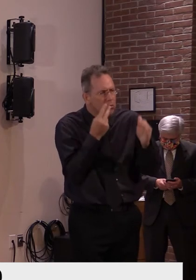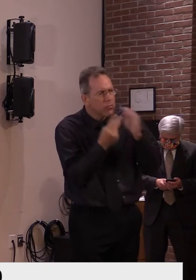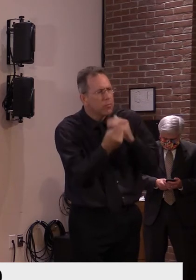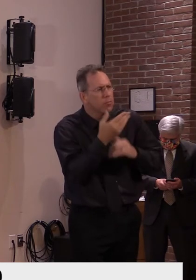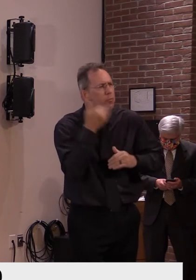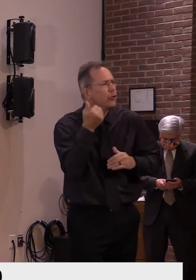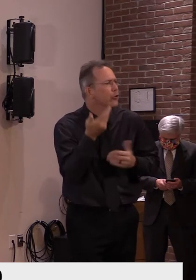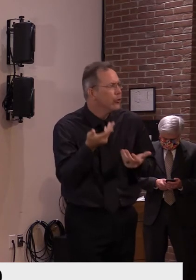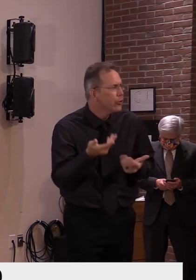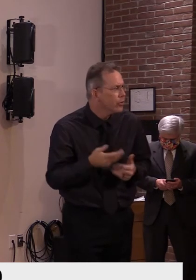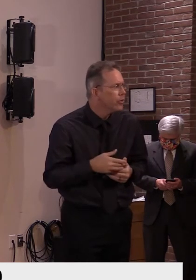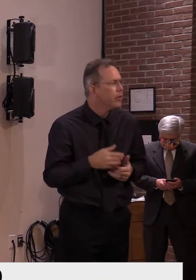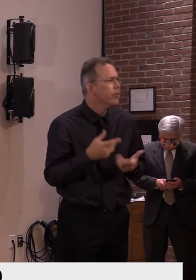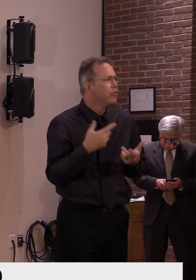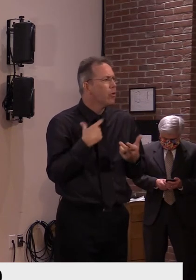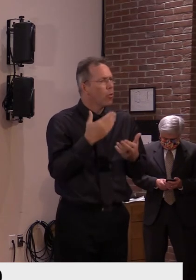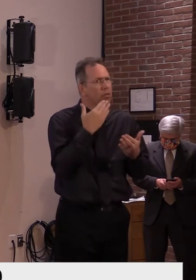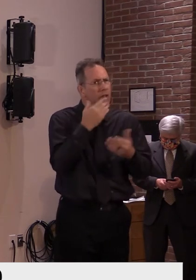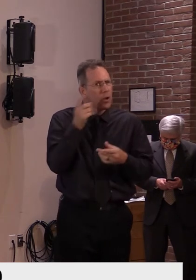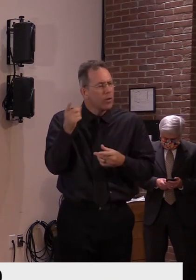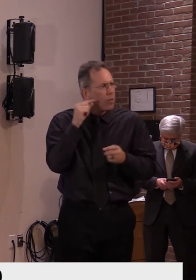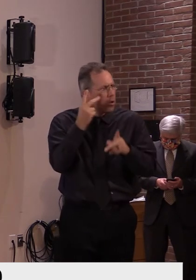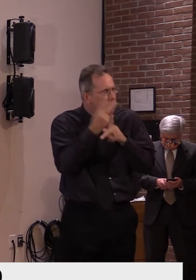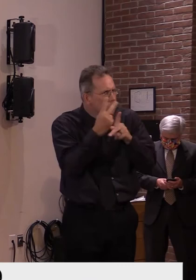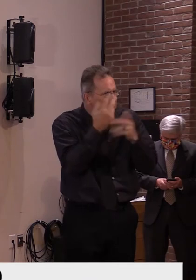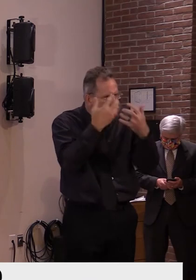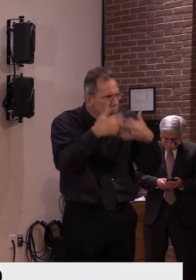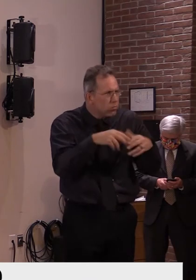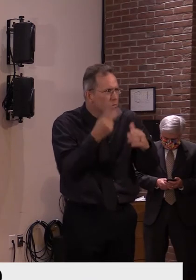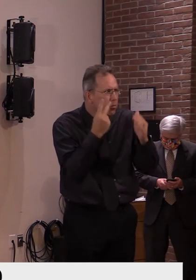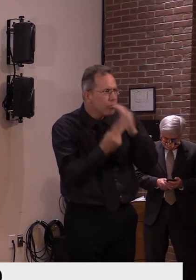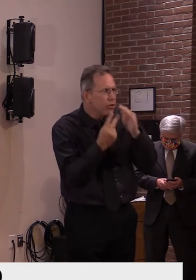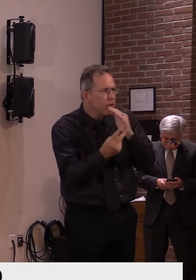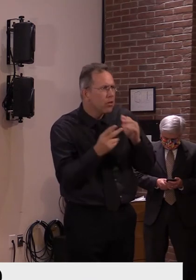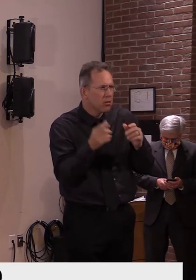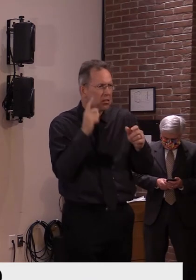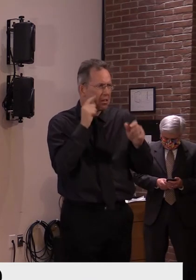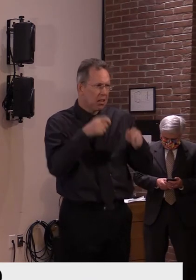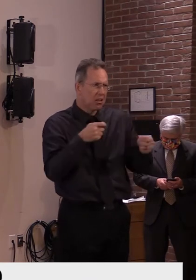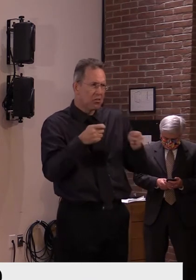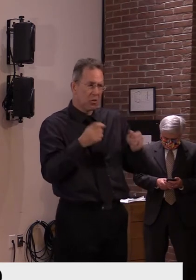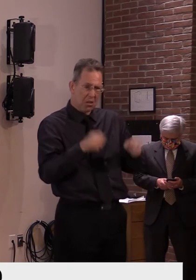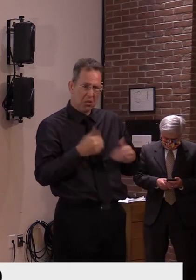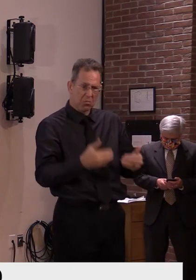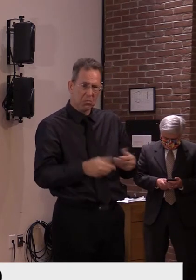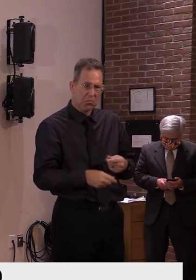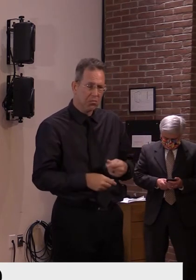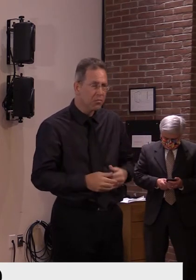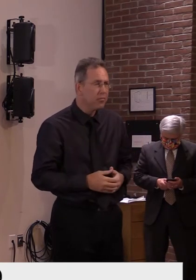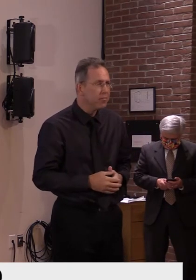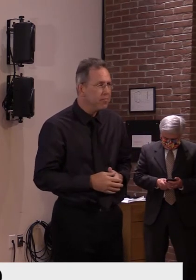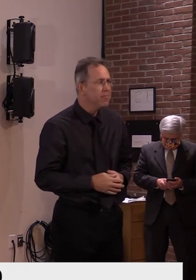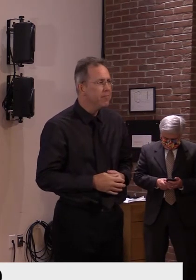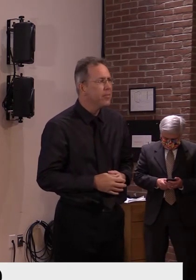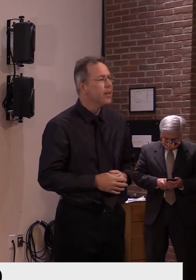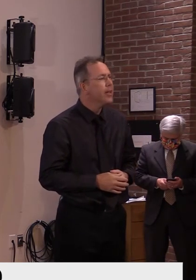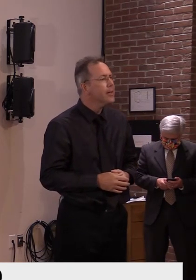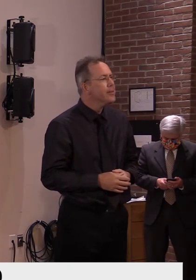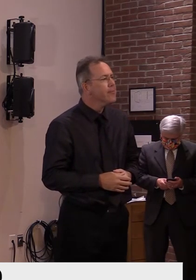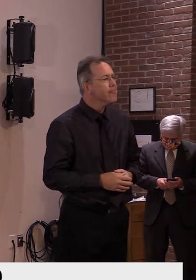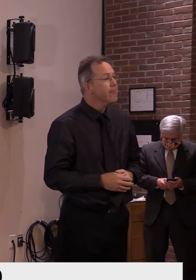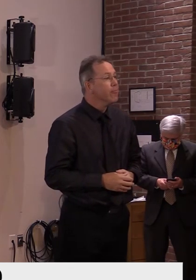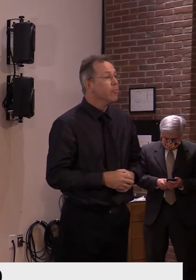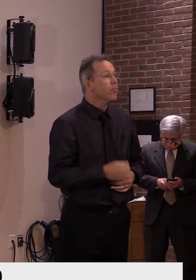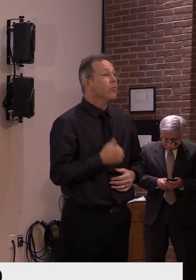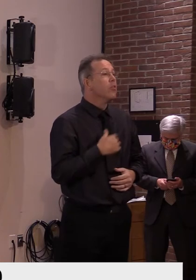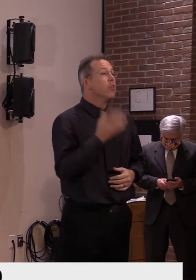we do that without the changes. Yeah, exactly. Good question. So I, I mentioned, you know, that the forecast that we were on, you know, on, on October